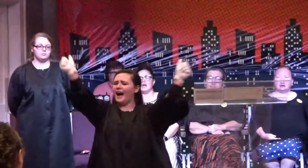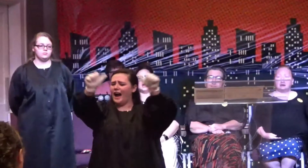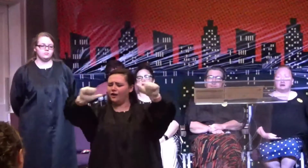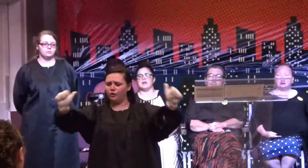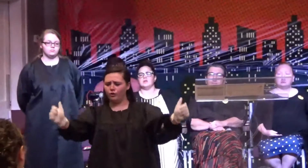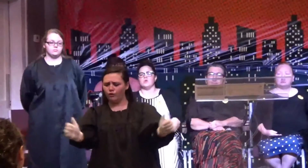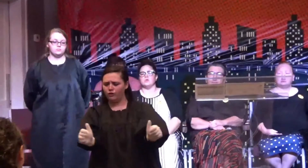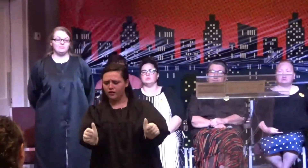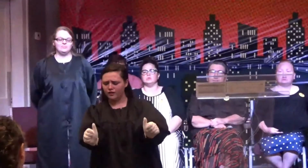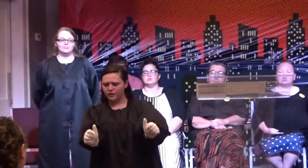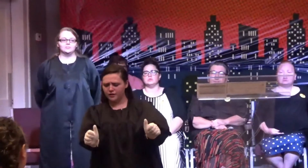idol